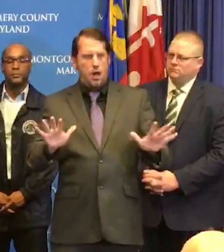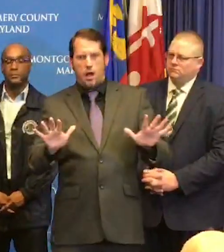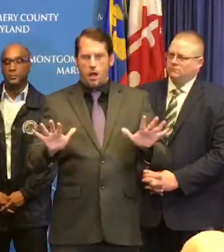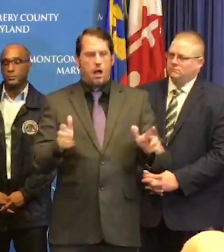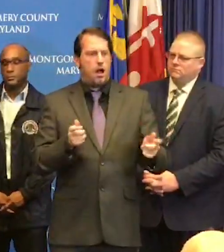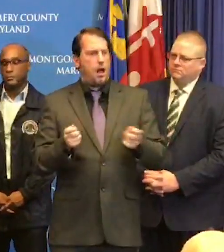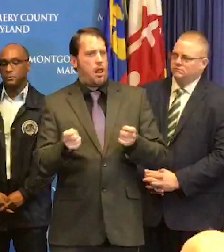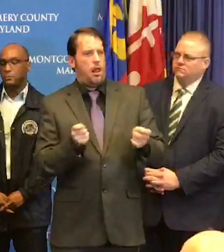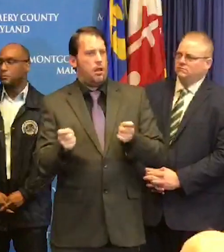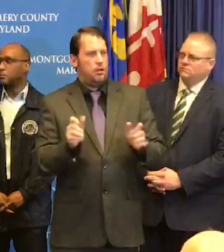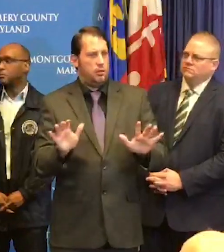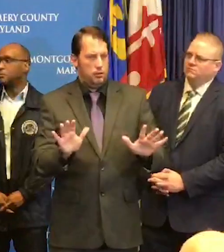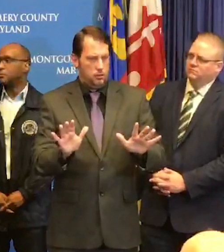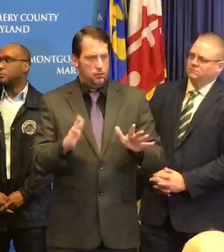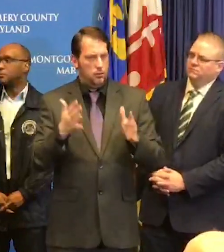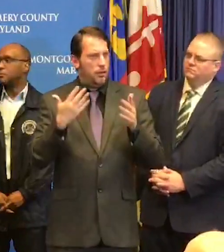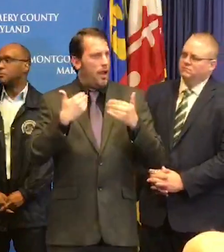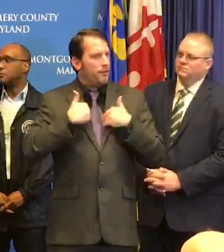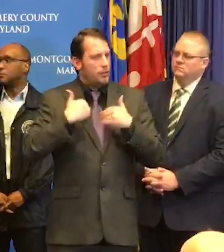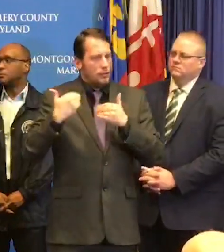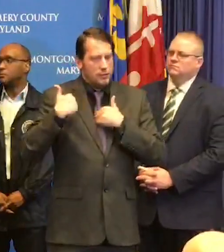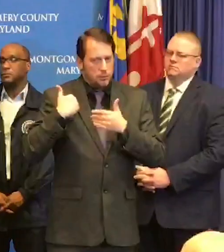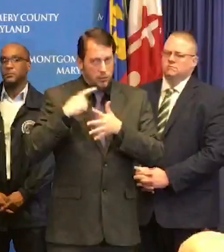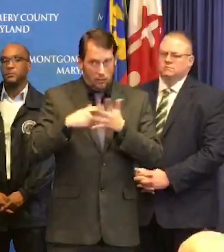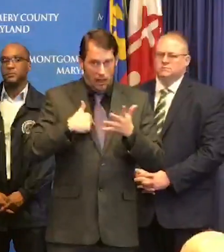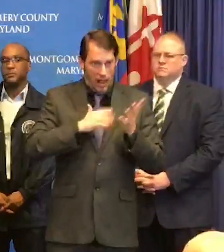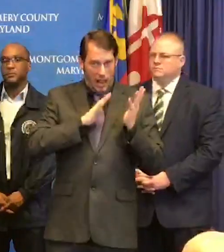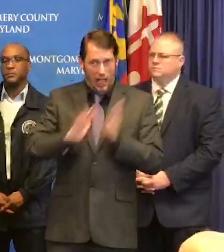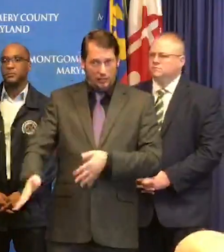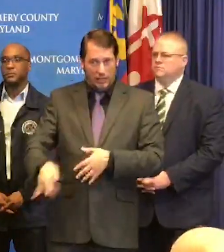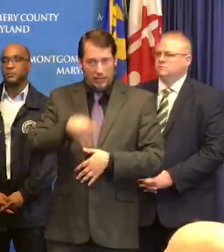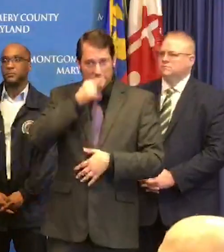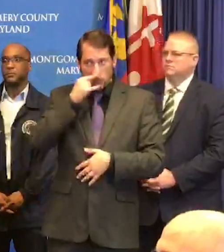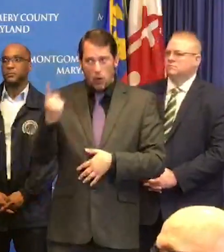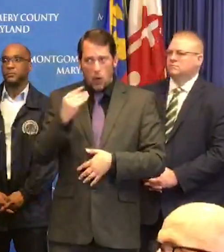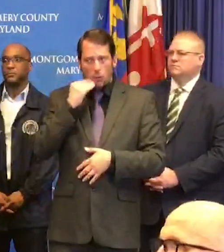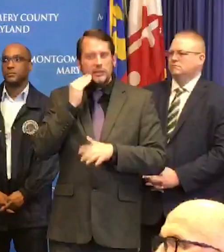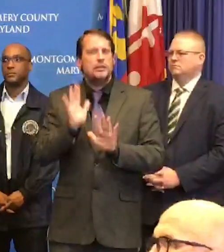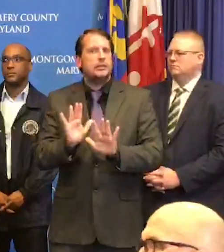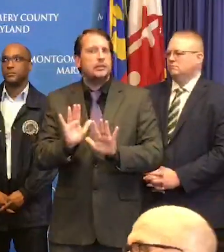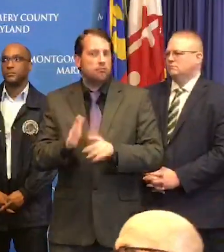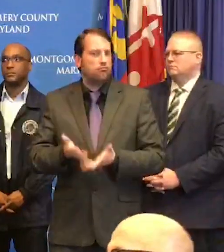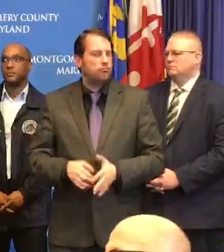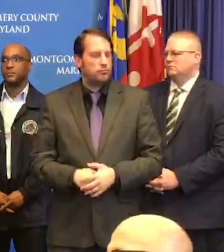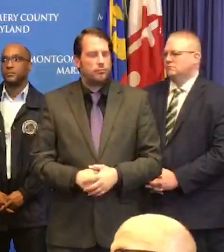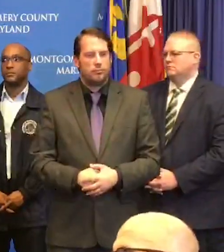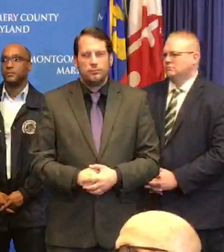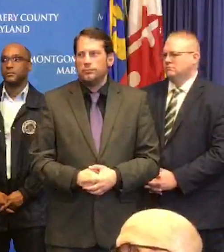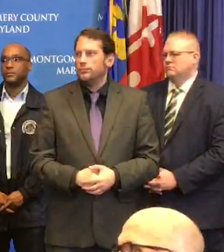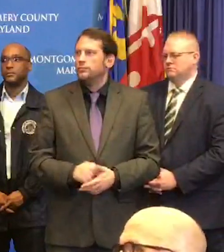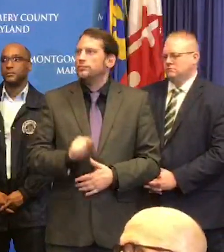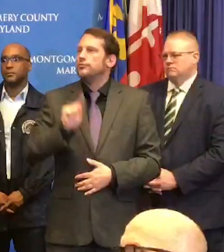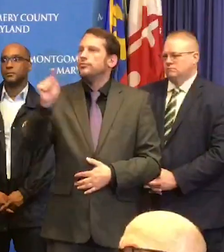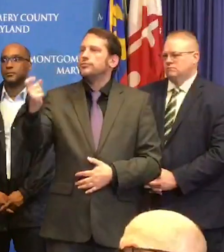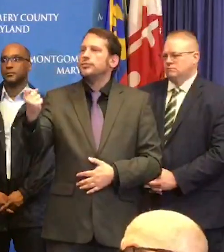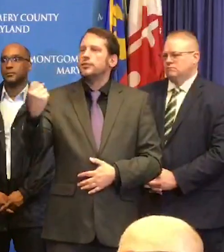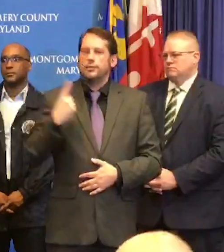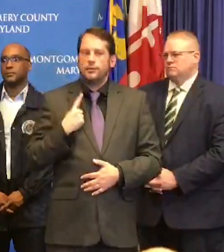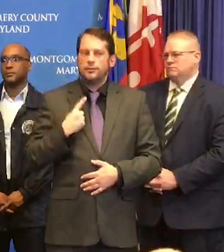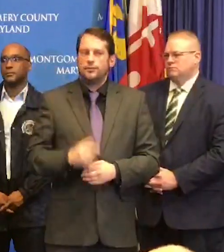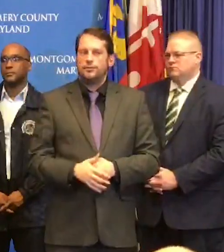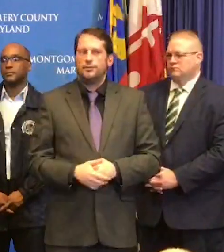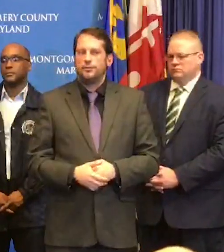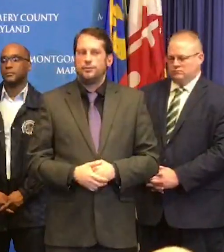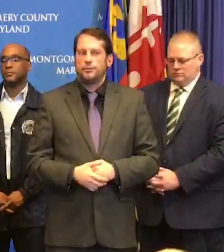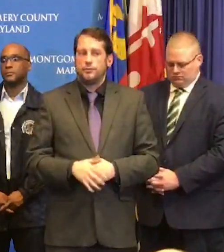little kids' home alone is not a good idea. And, you know, not all kids will stay home, and some kids may not have their parents